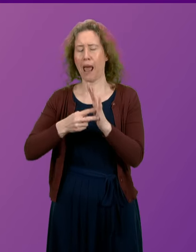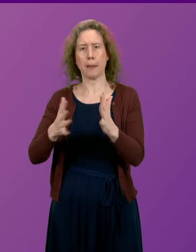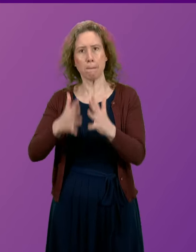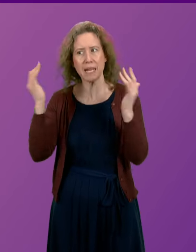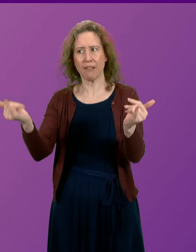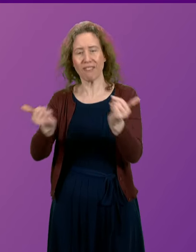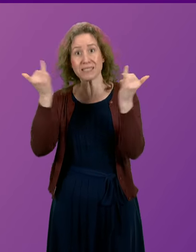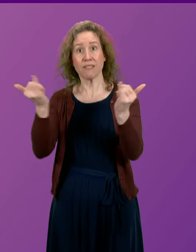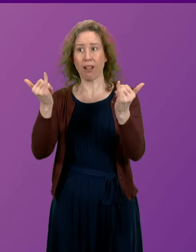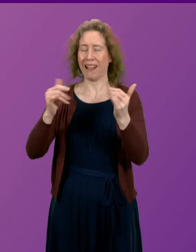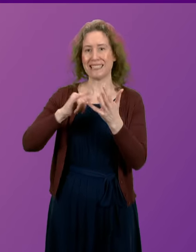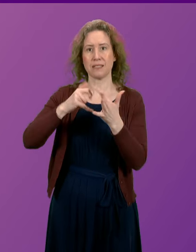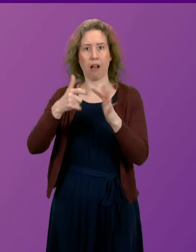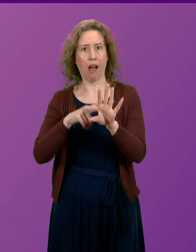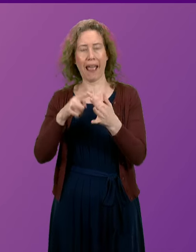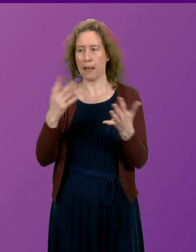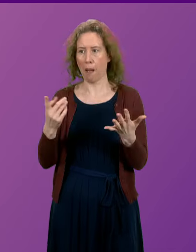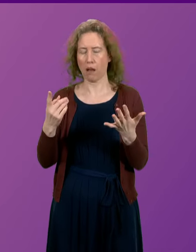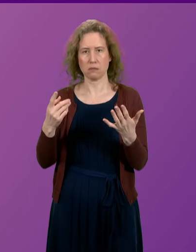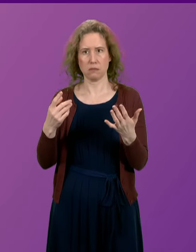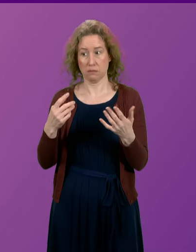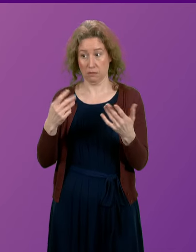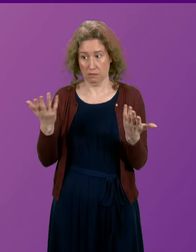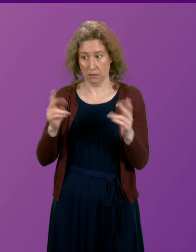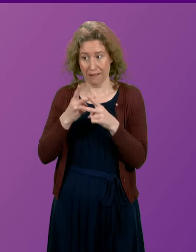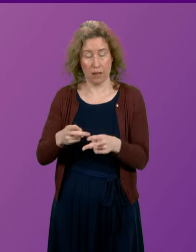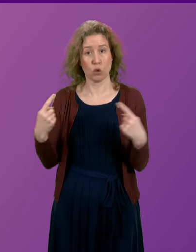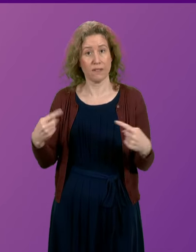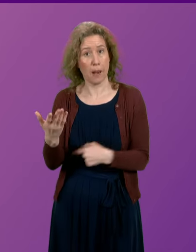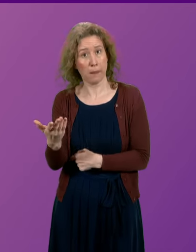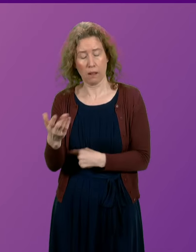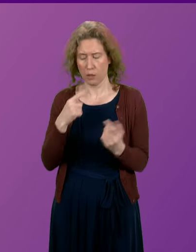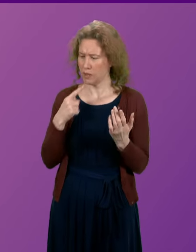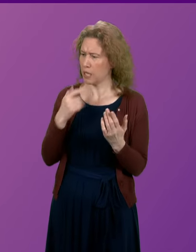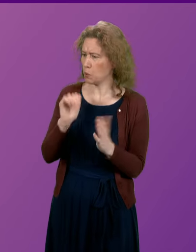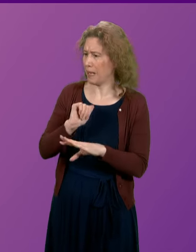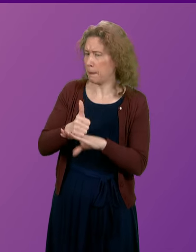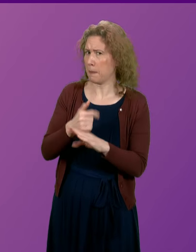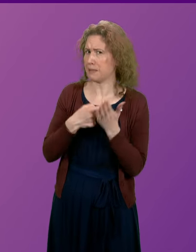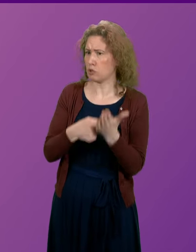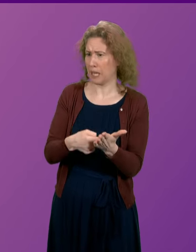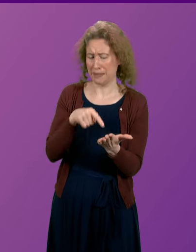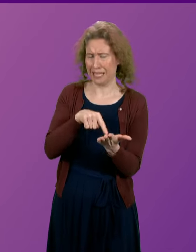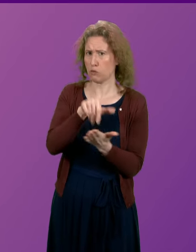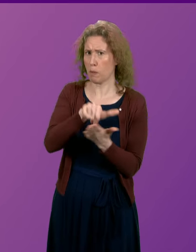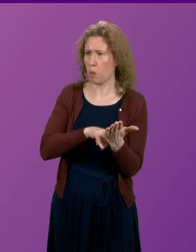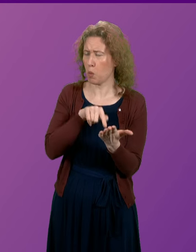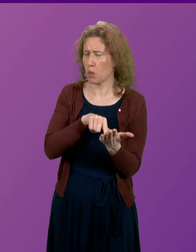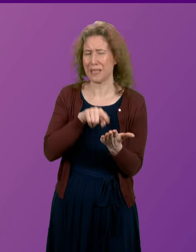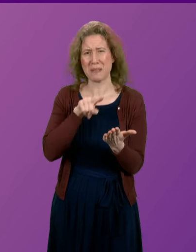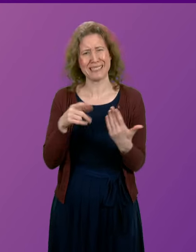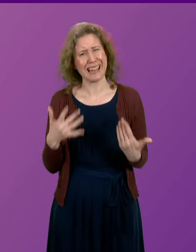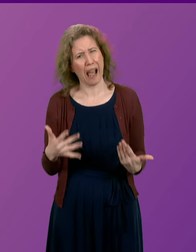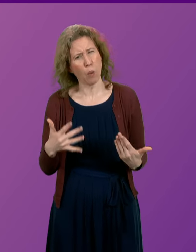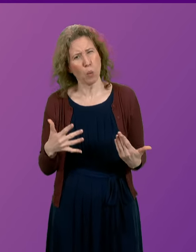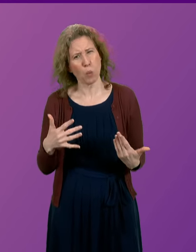it wasn't available. And the First Minister says we will implement the recommendations of the report. Why are we hearing that